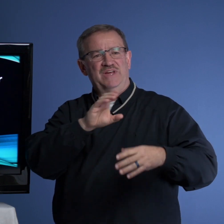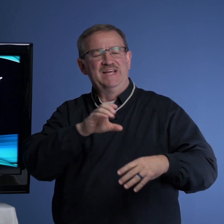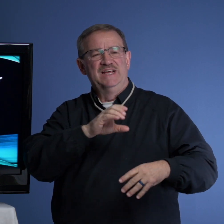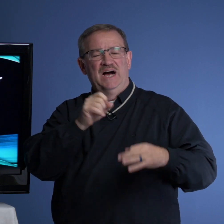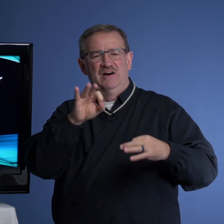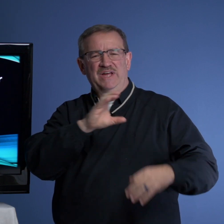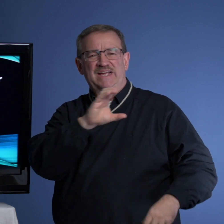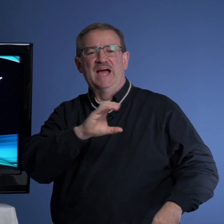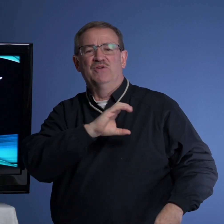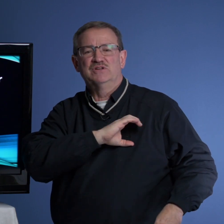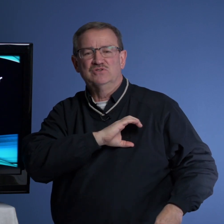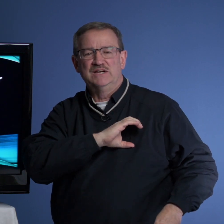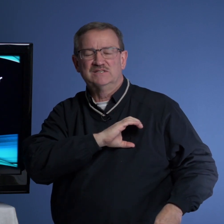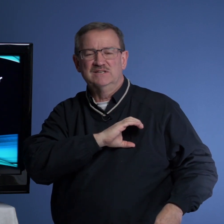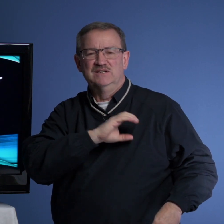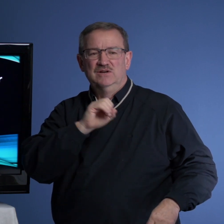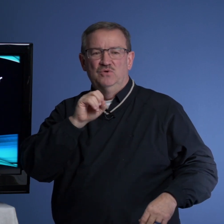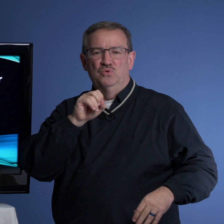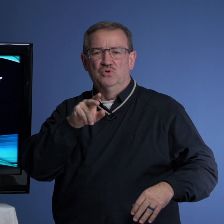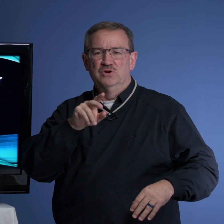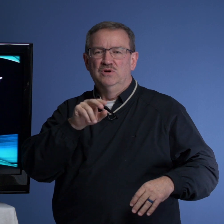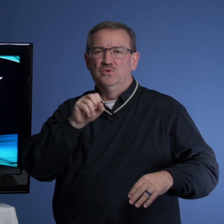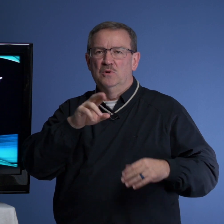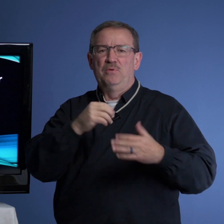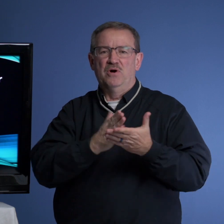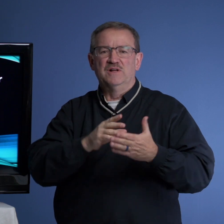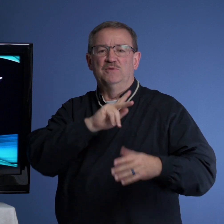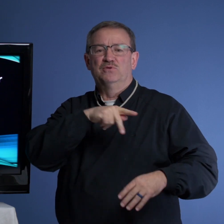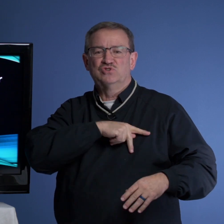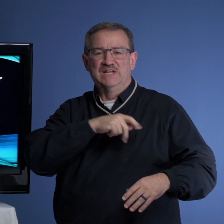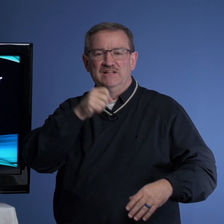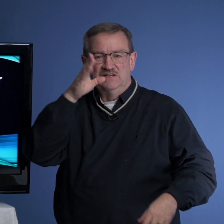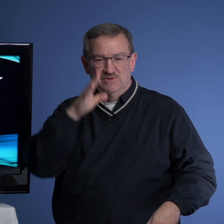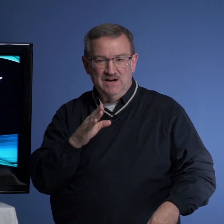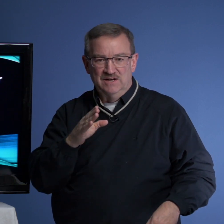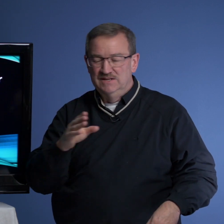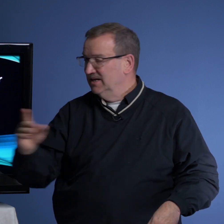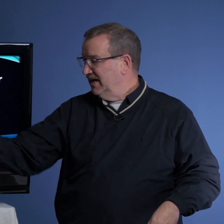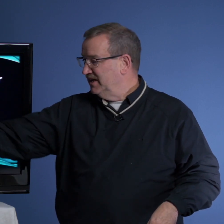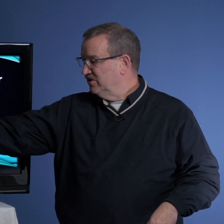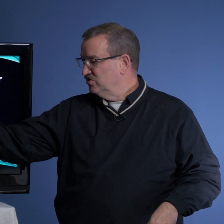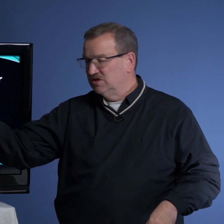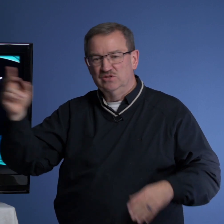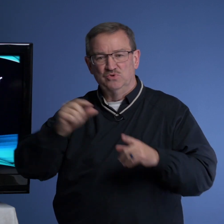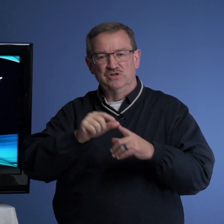a characteristic or part of the personality of God. And here you see the word